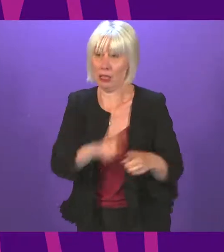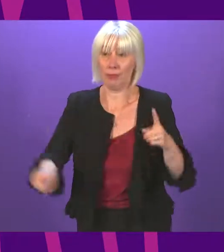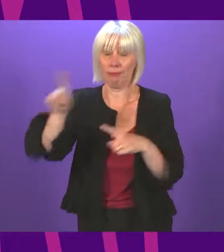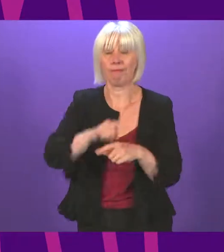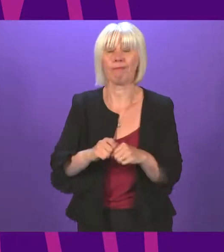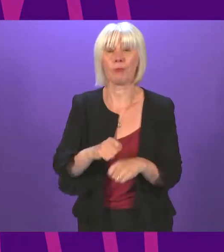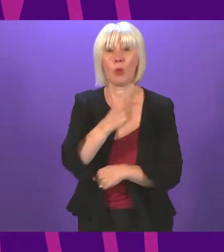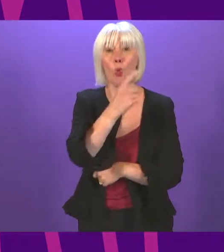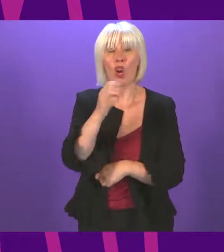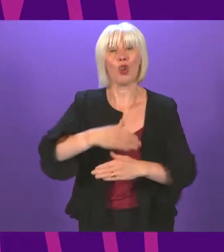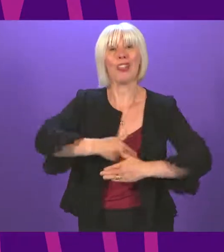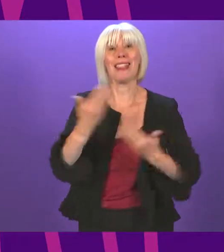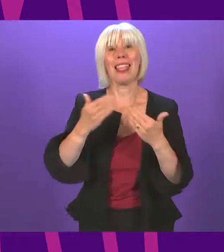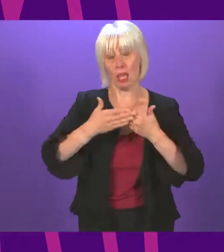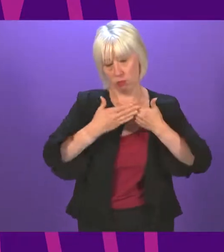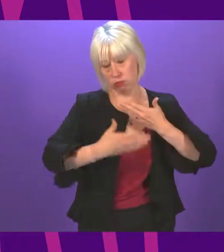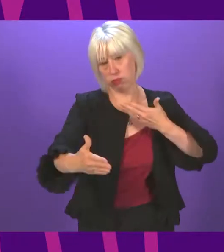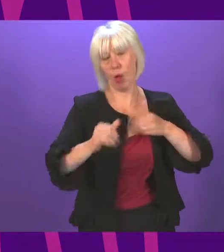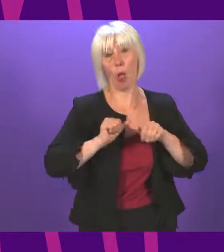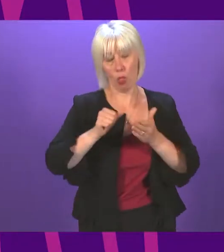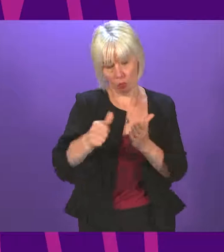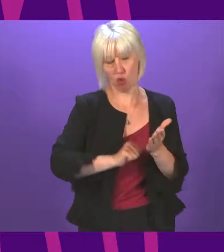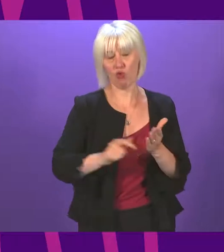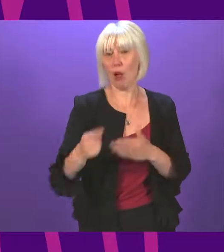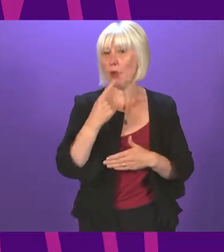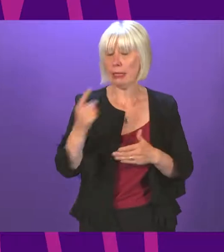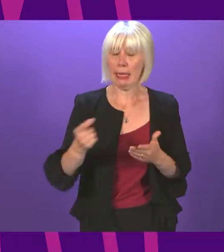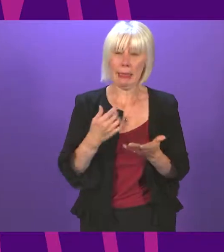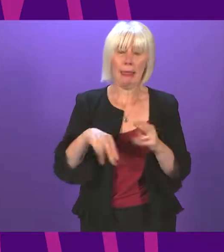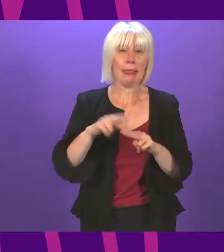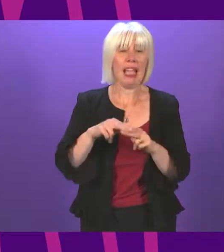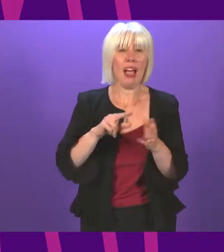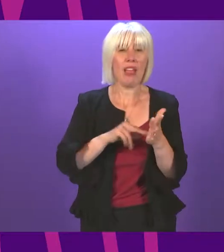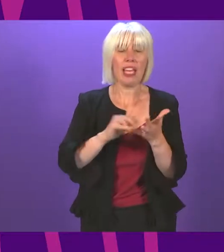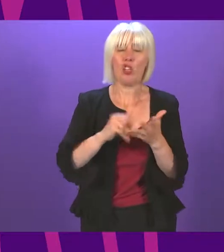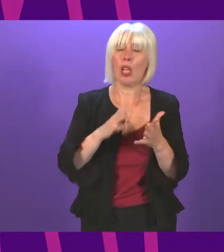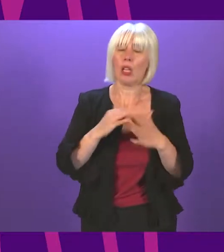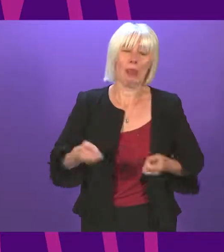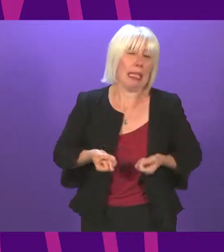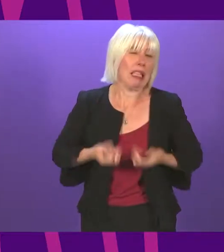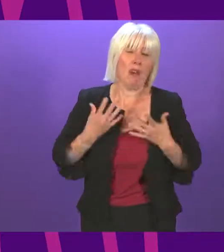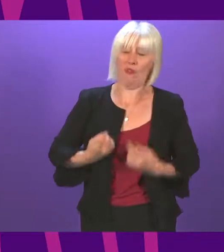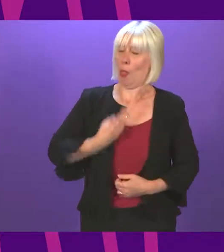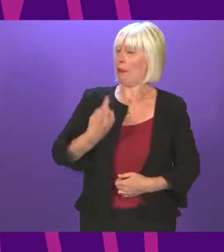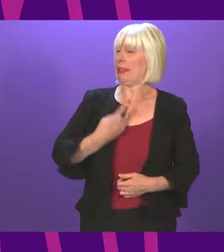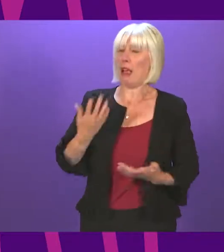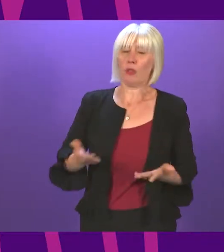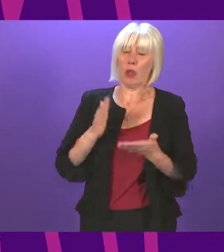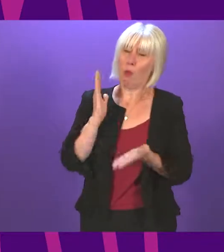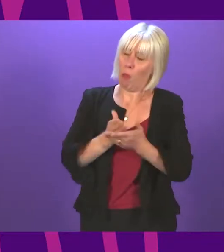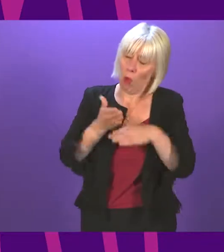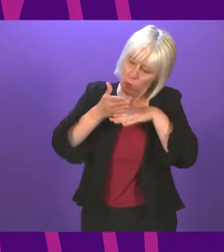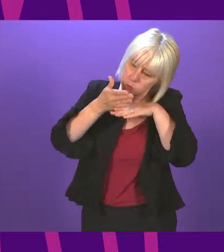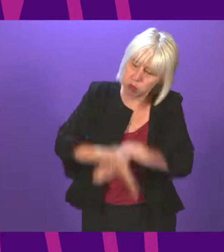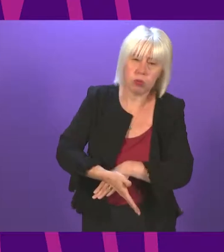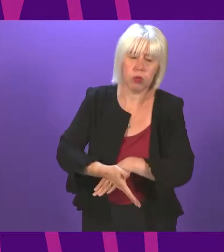-day programme, we recognised the selflessness of NHS and care staff by delivering on our commitment to implement the